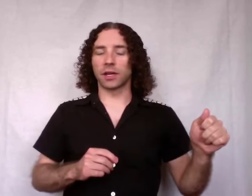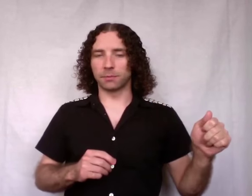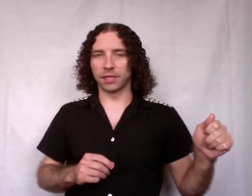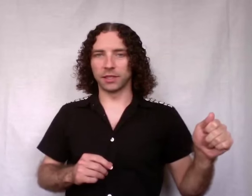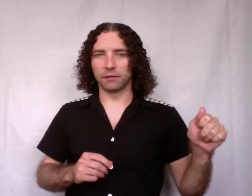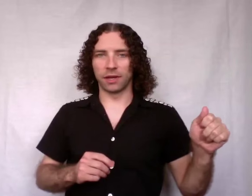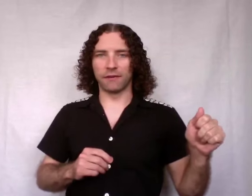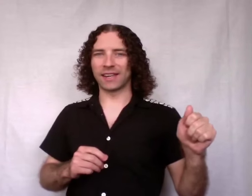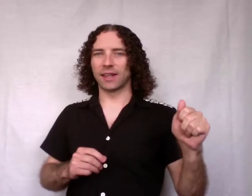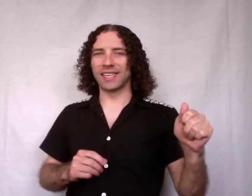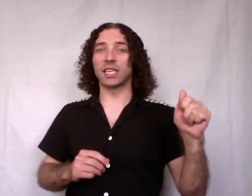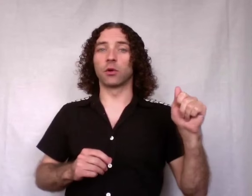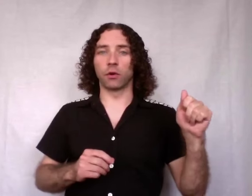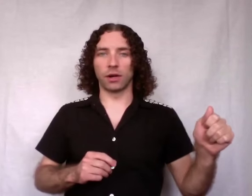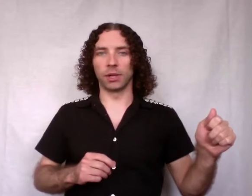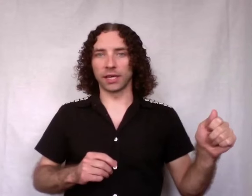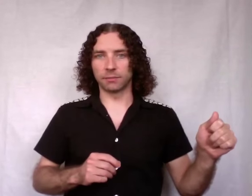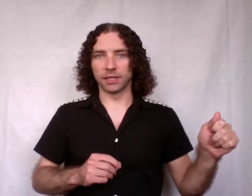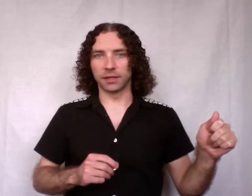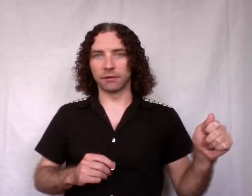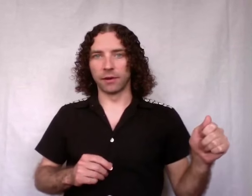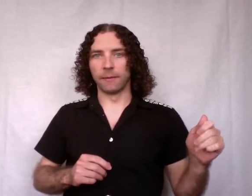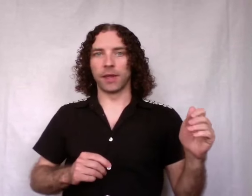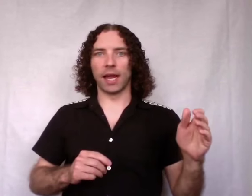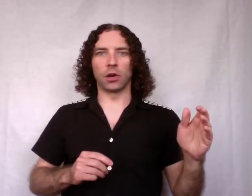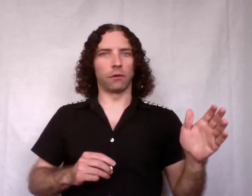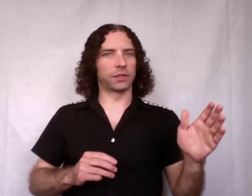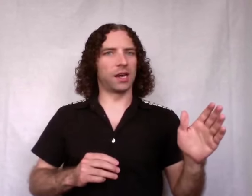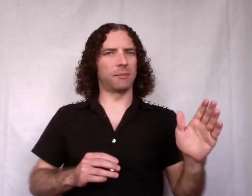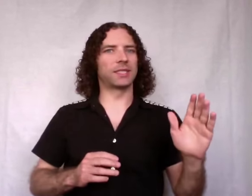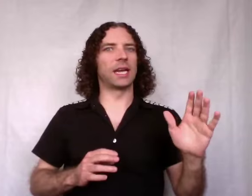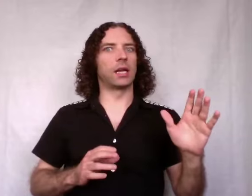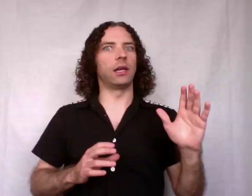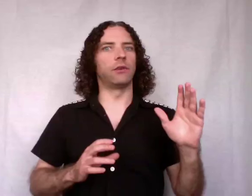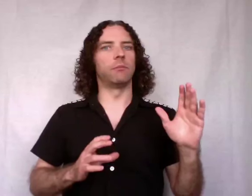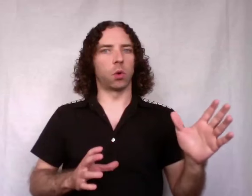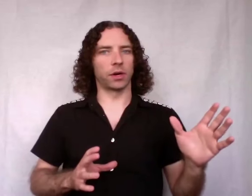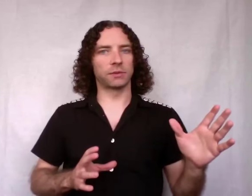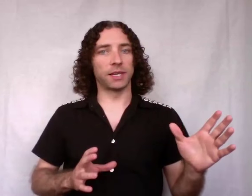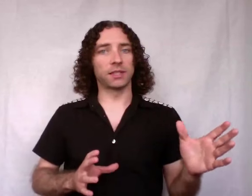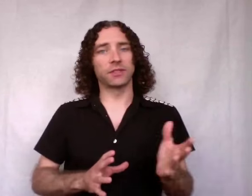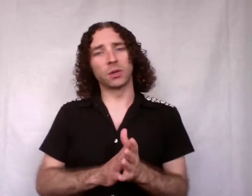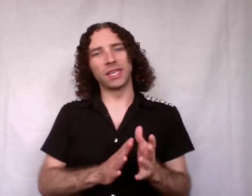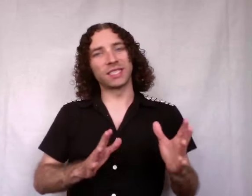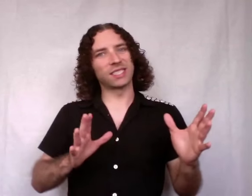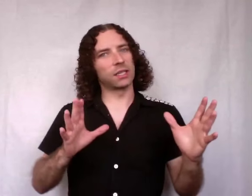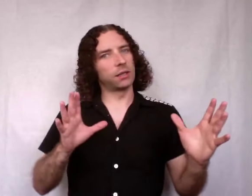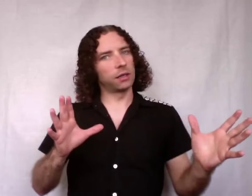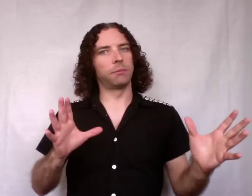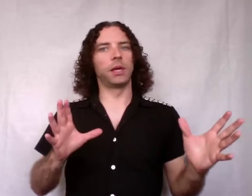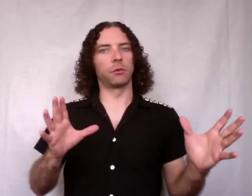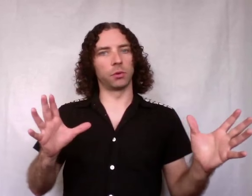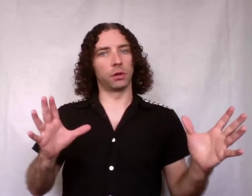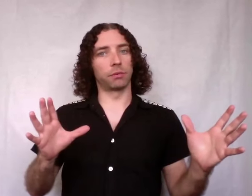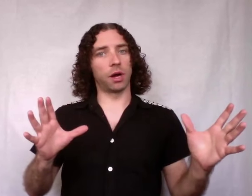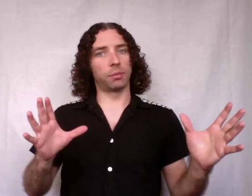expensive. In fact, that's incredibly expensive. And over time, it's getting even more expensive. So, this could be a real problem.